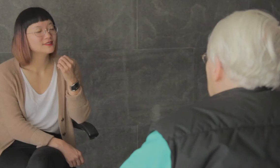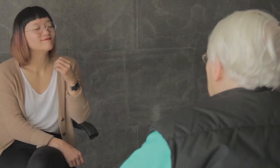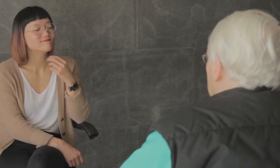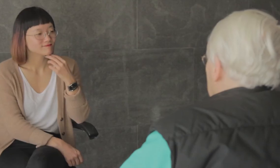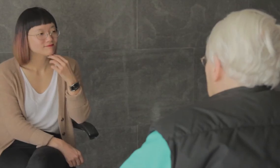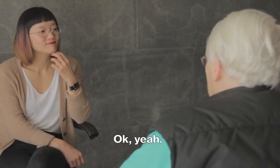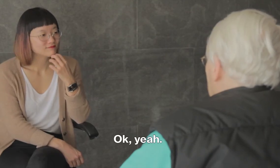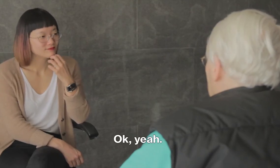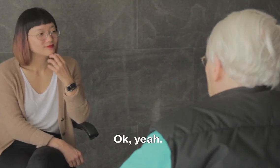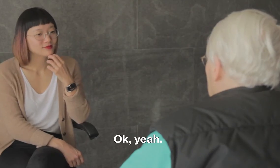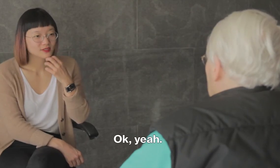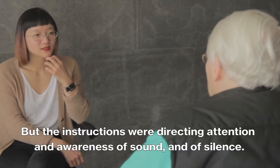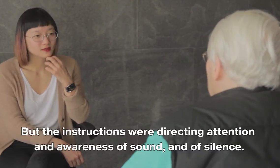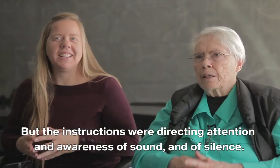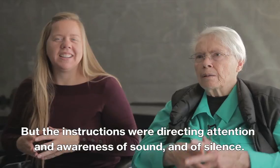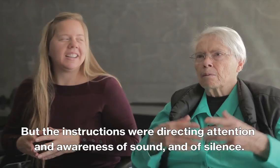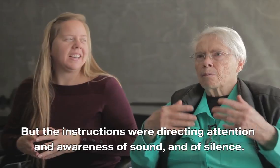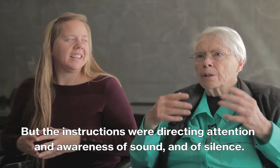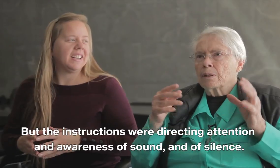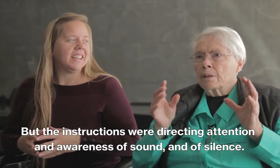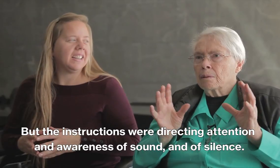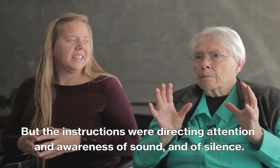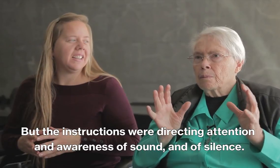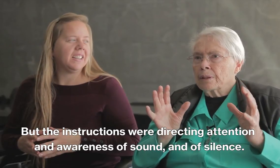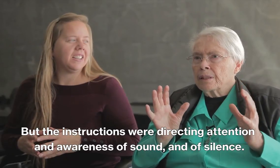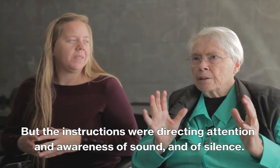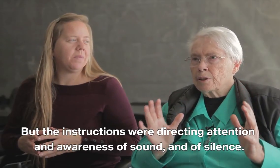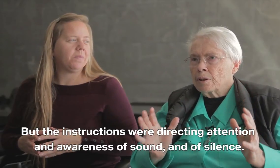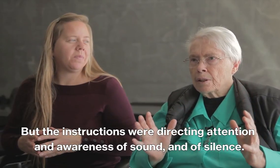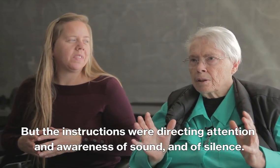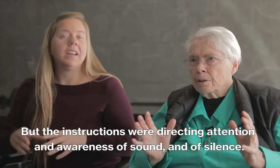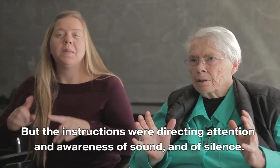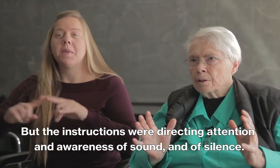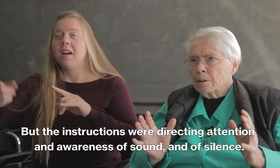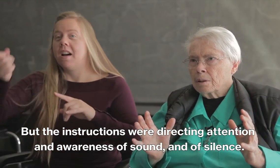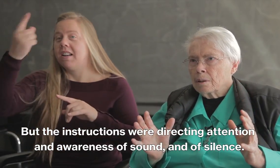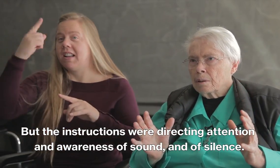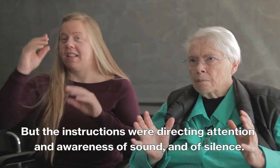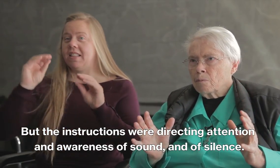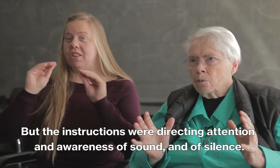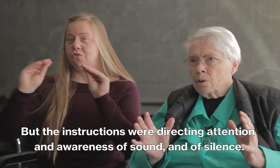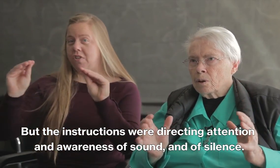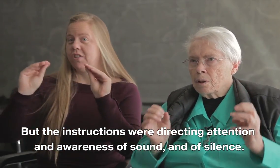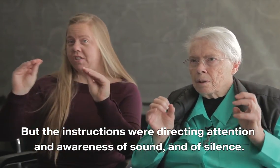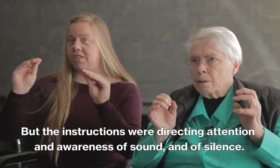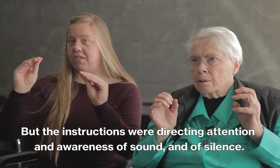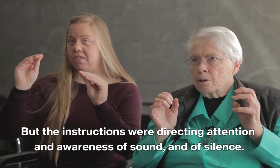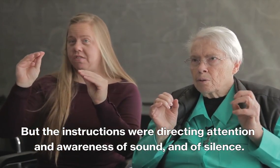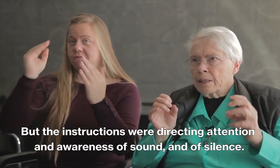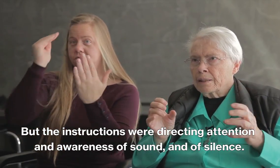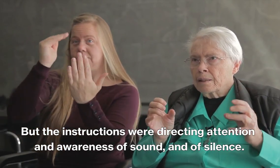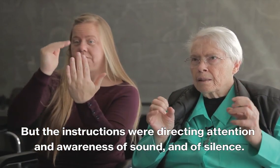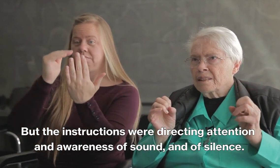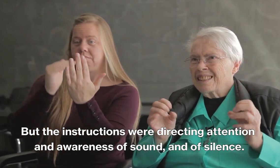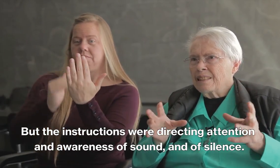Okay, yeah. But the instructions were directing attention